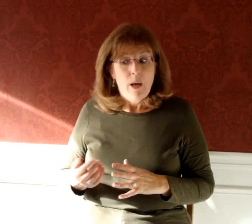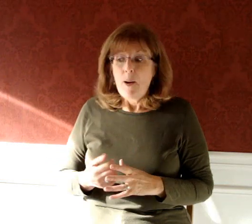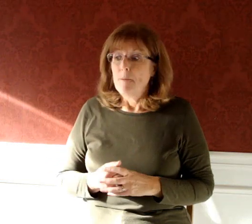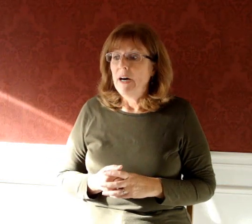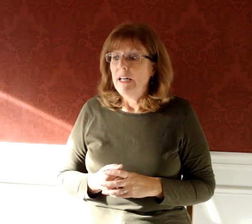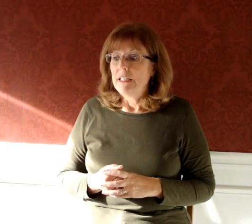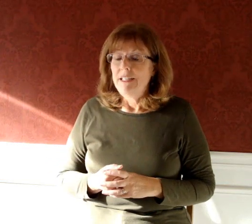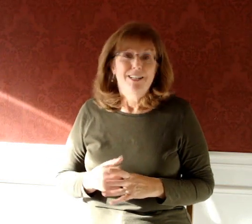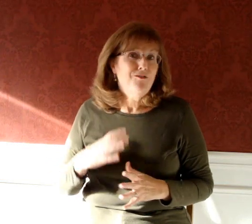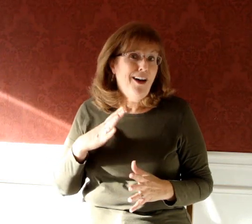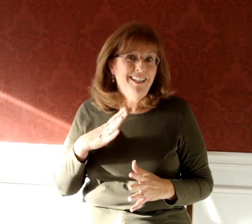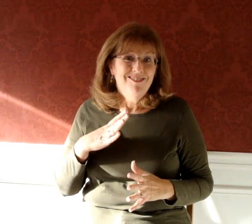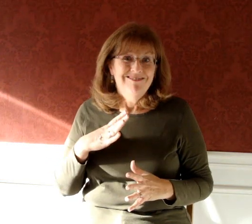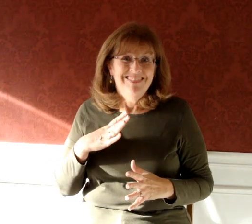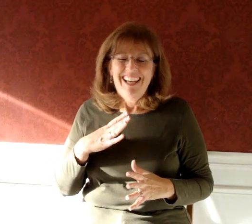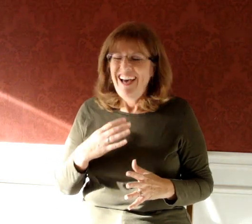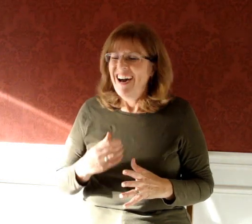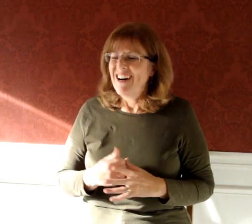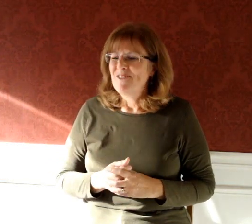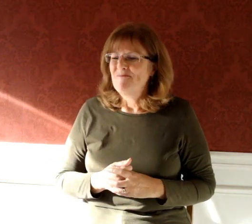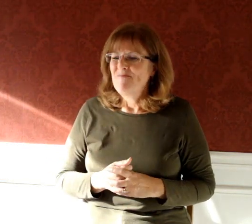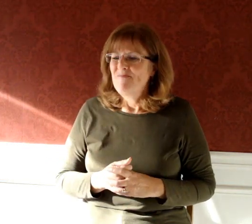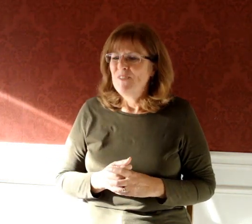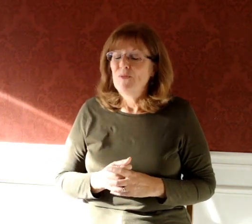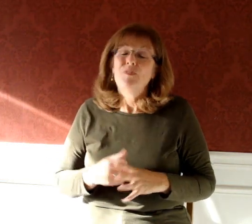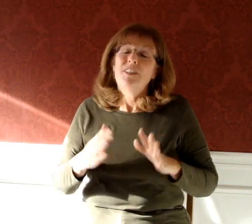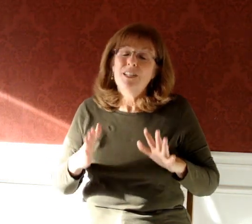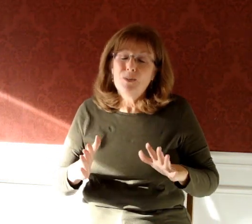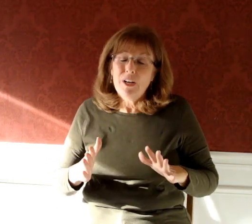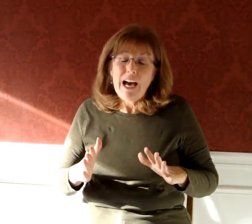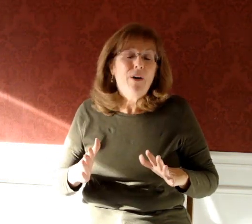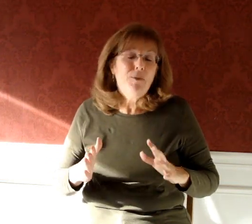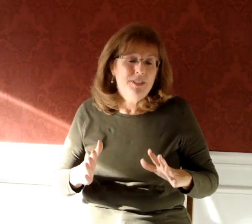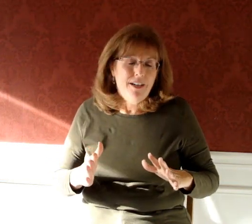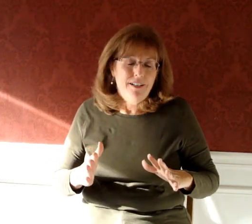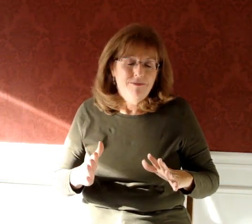but that's fine. So this is what, how I would sign it.